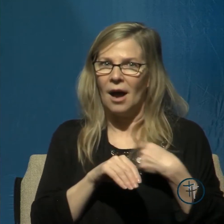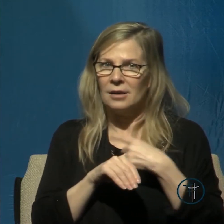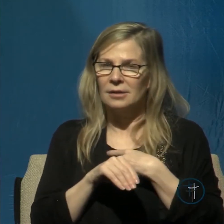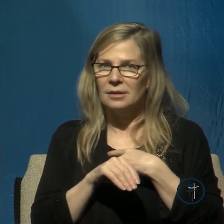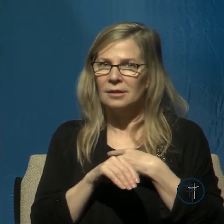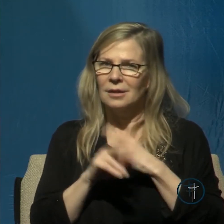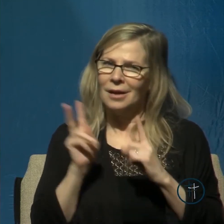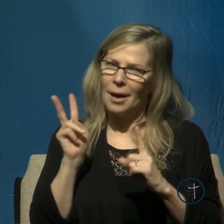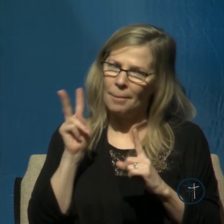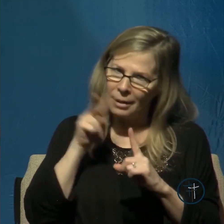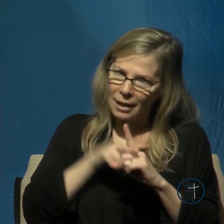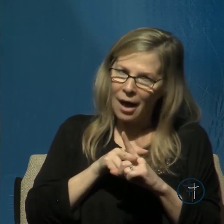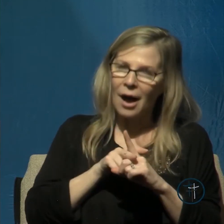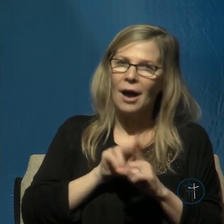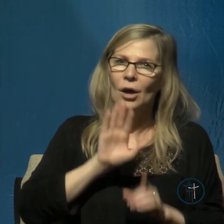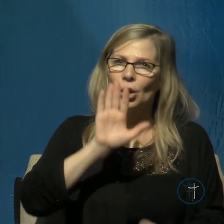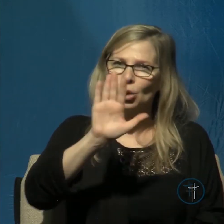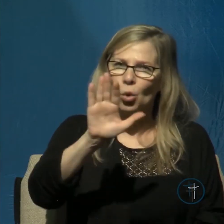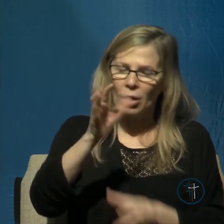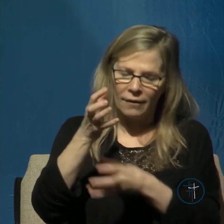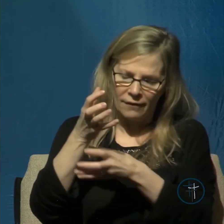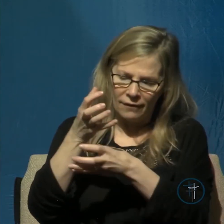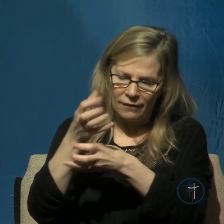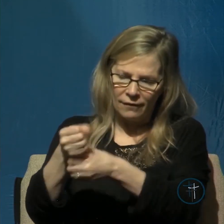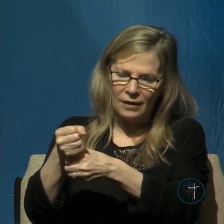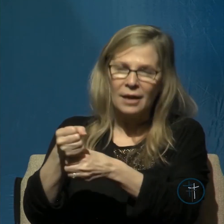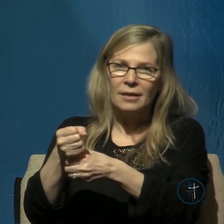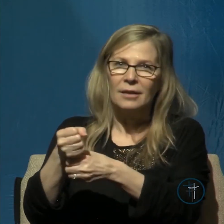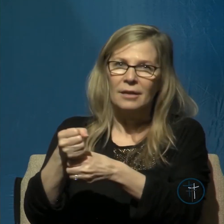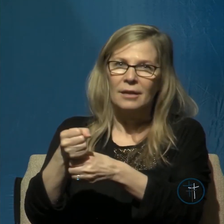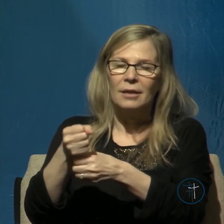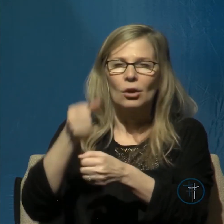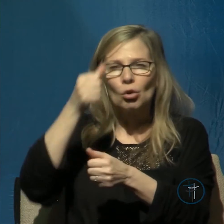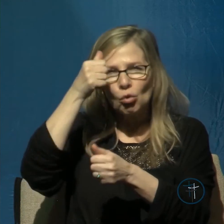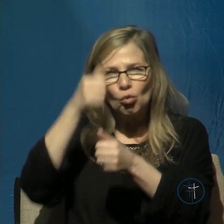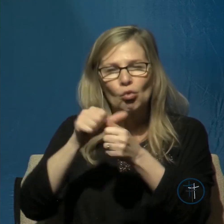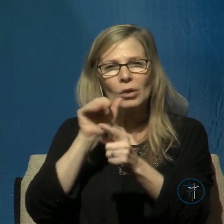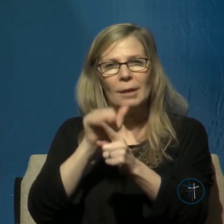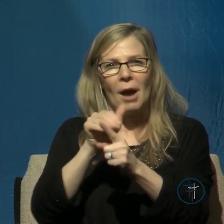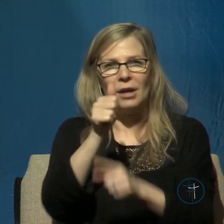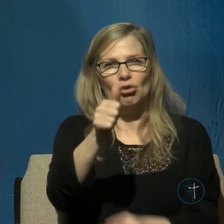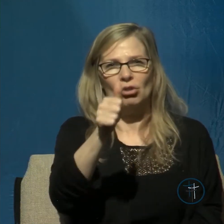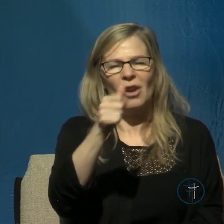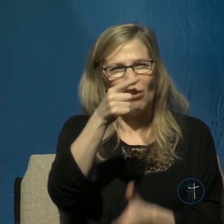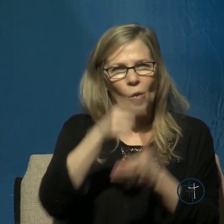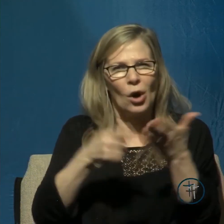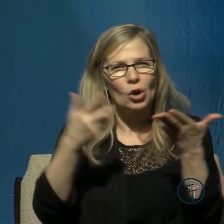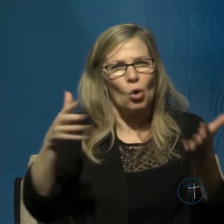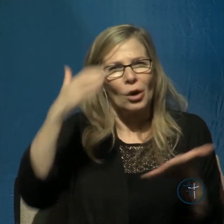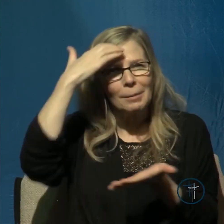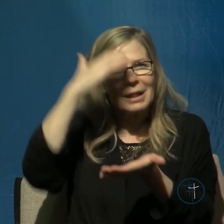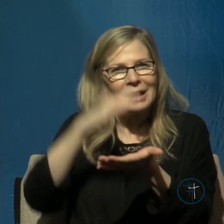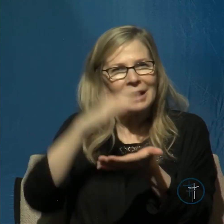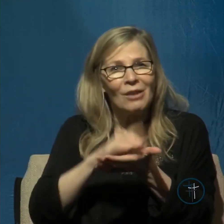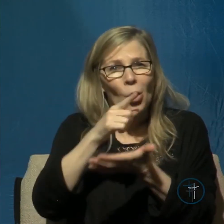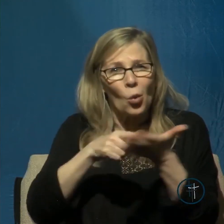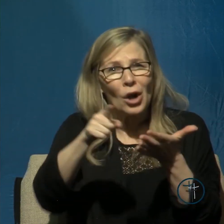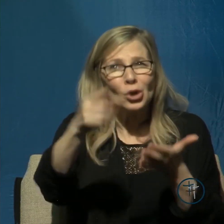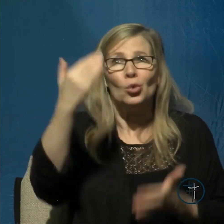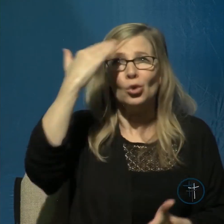your faith by reminding yourself of what you believe and what you do know about the Lord